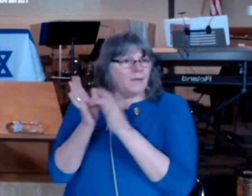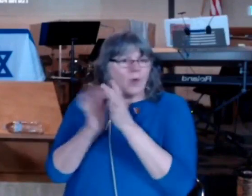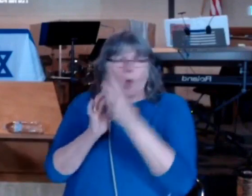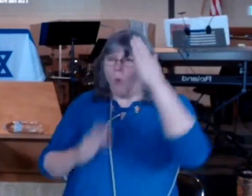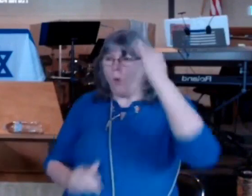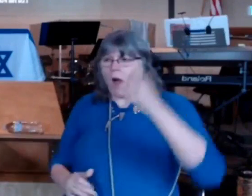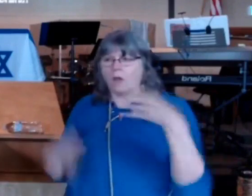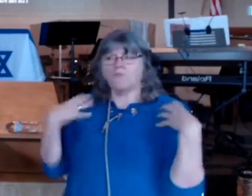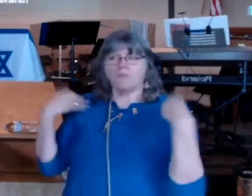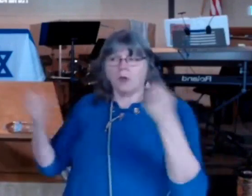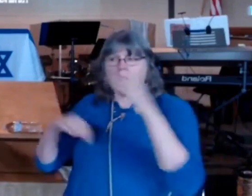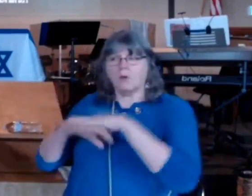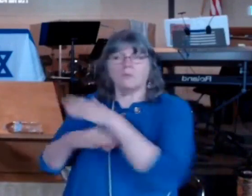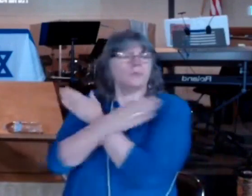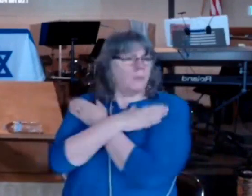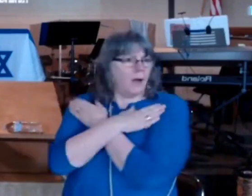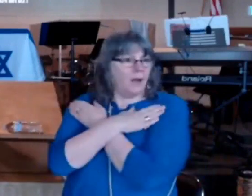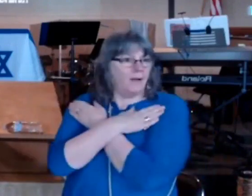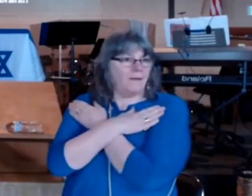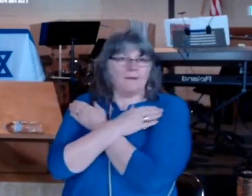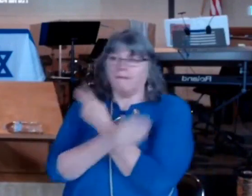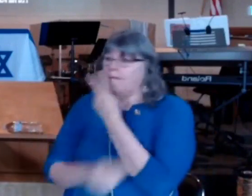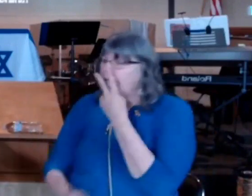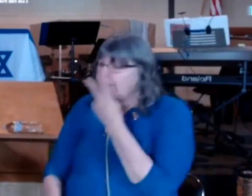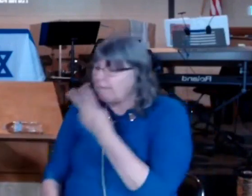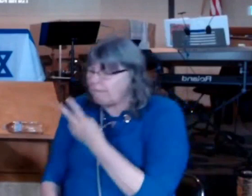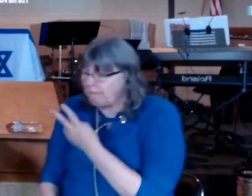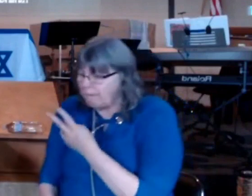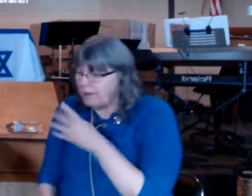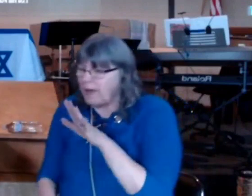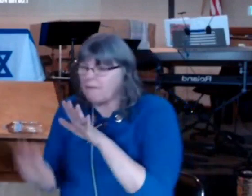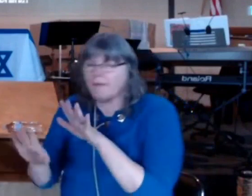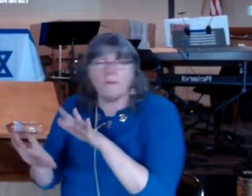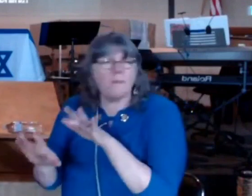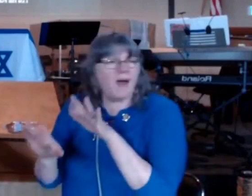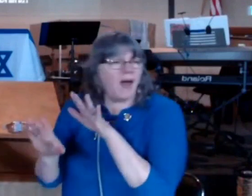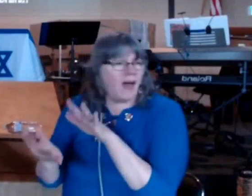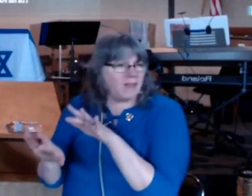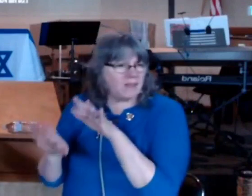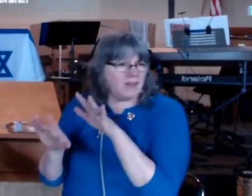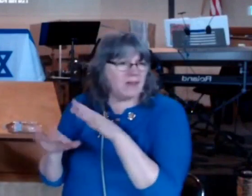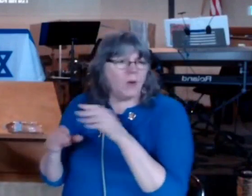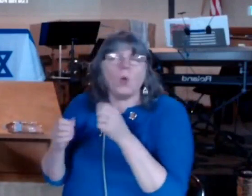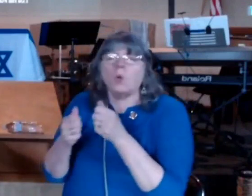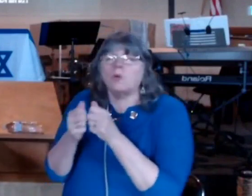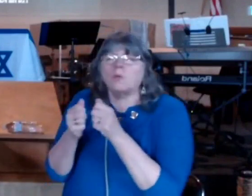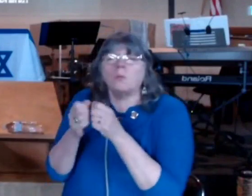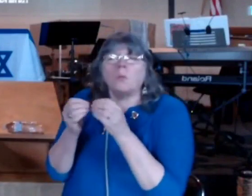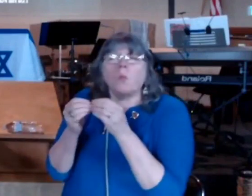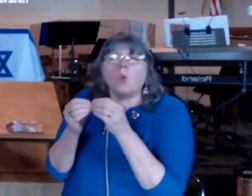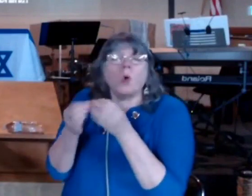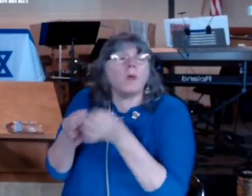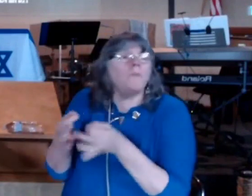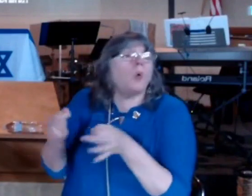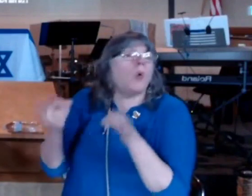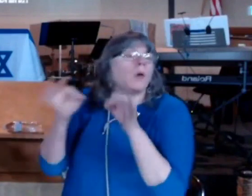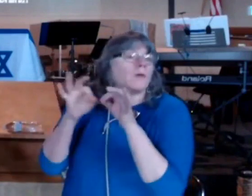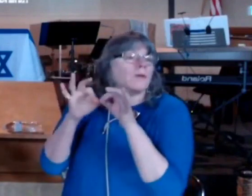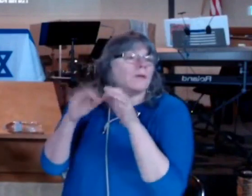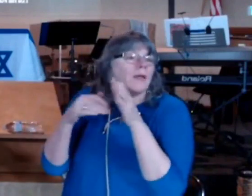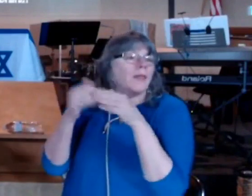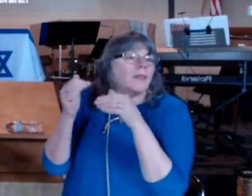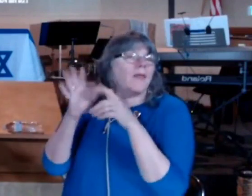it's like he is the one who circumvented all the circumstances and just did it we can say